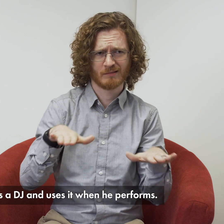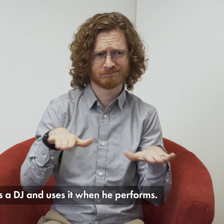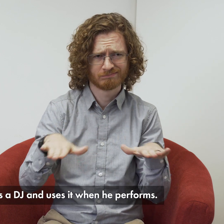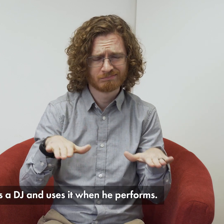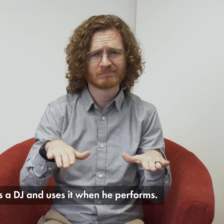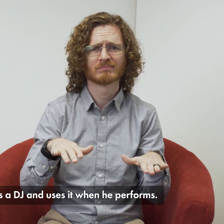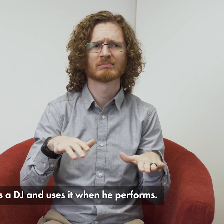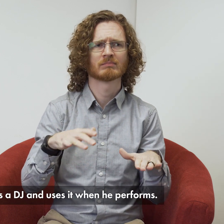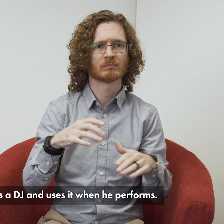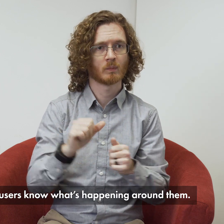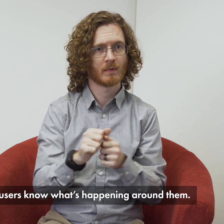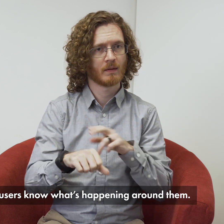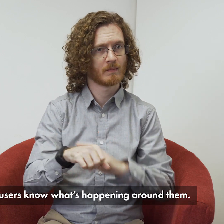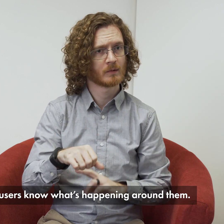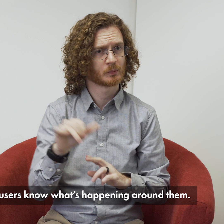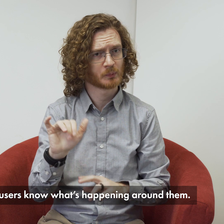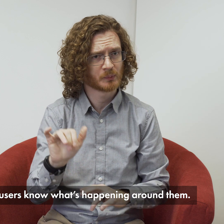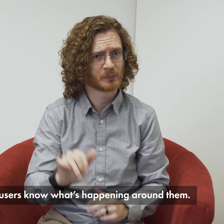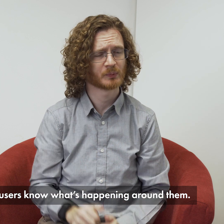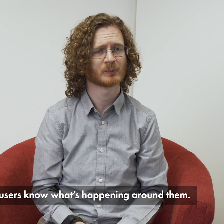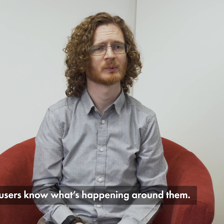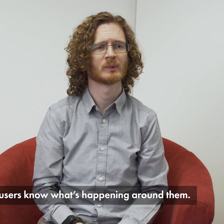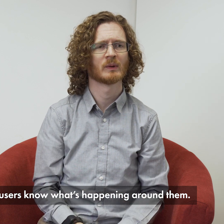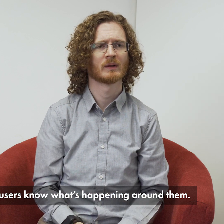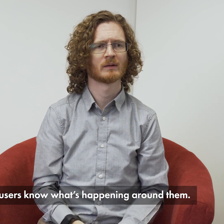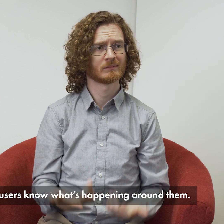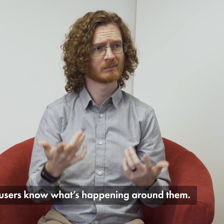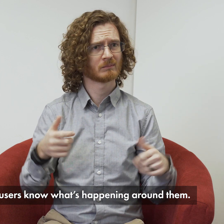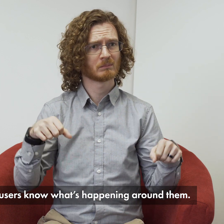uses it when he performs. It also helps deaf users know what's happening around them.